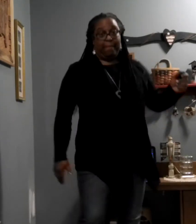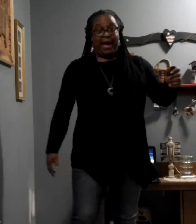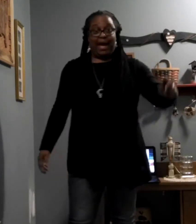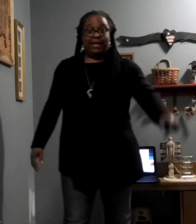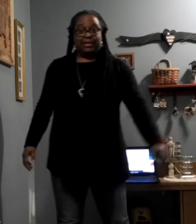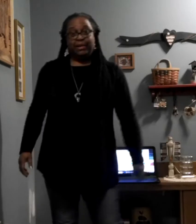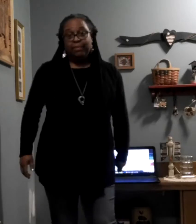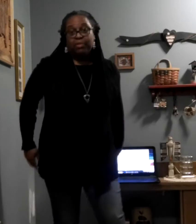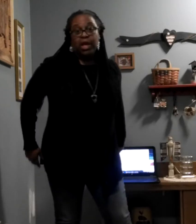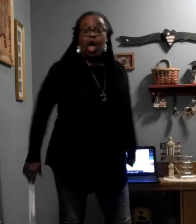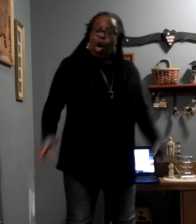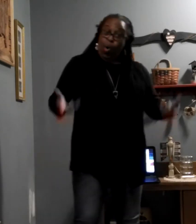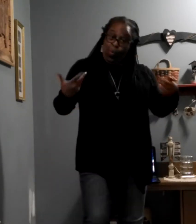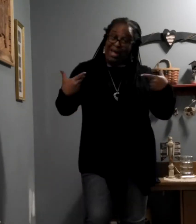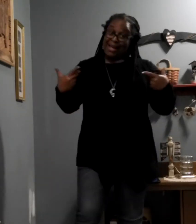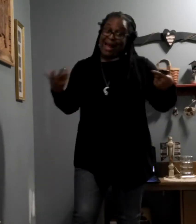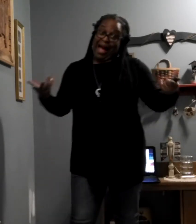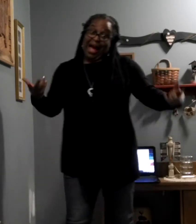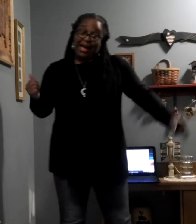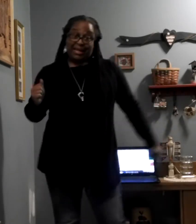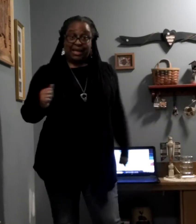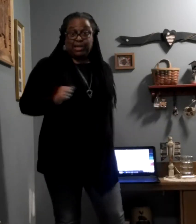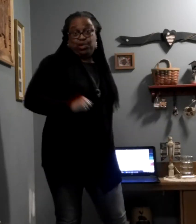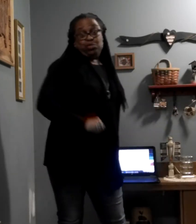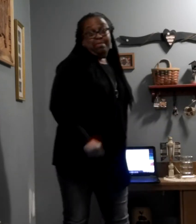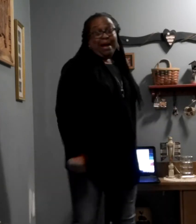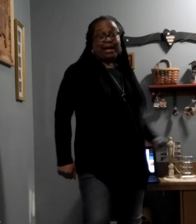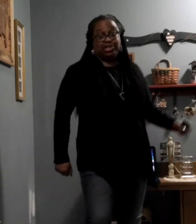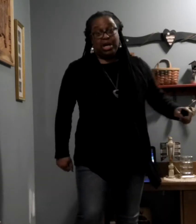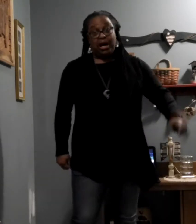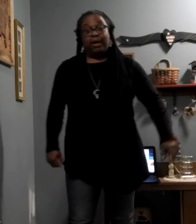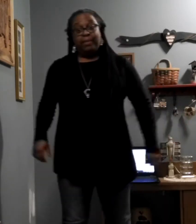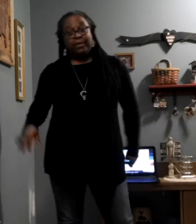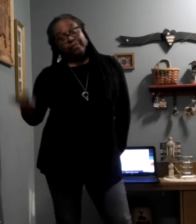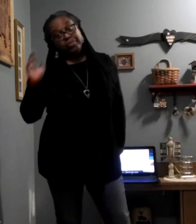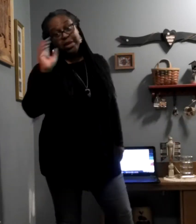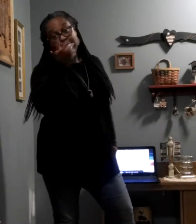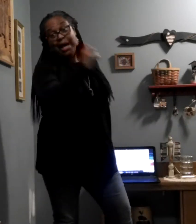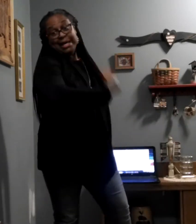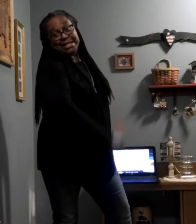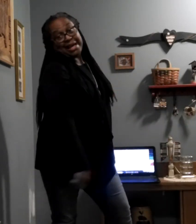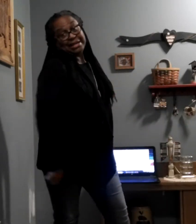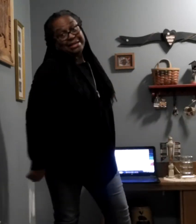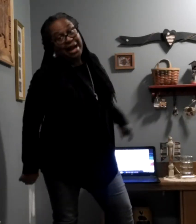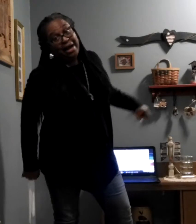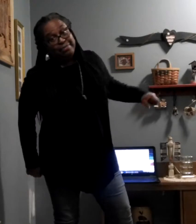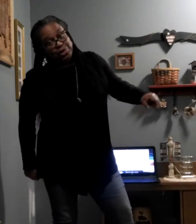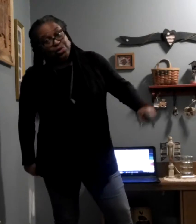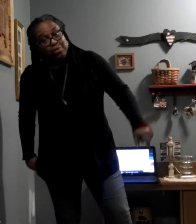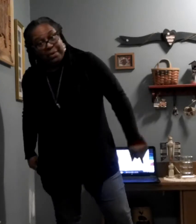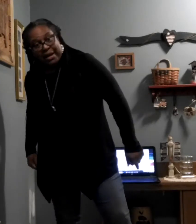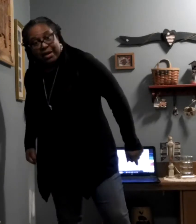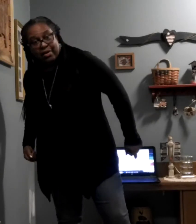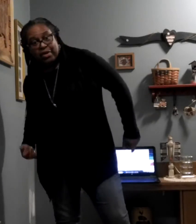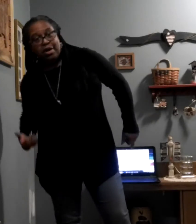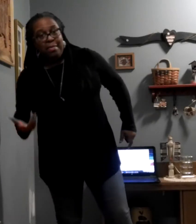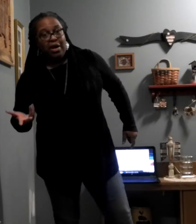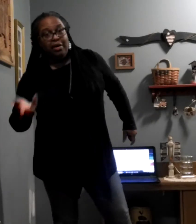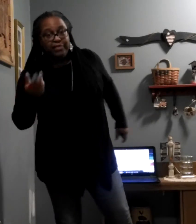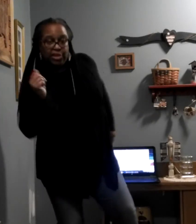band. When I get to my job, it takes time to peel them off. You